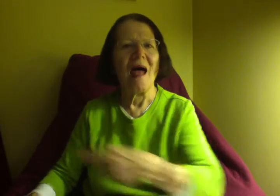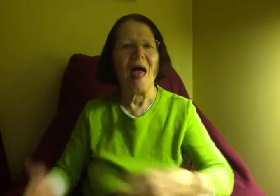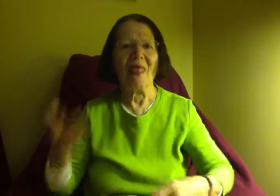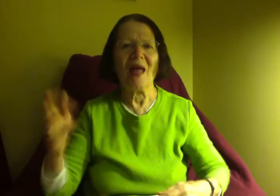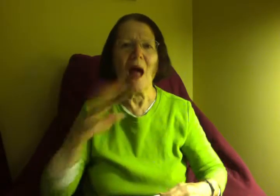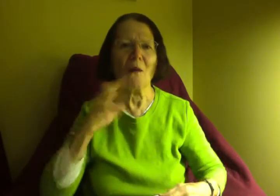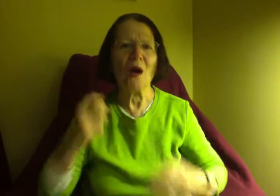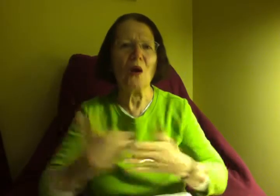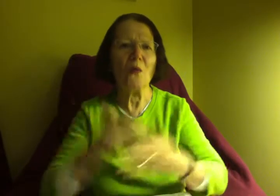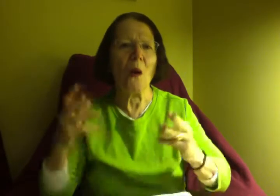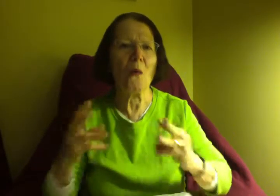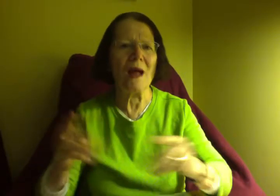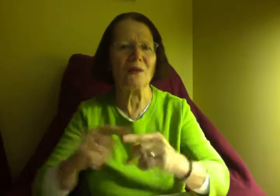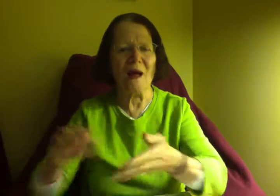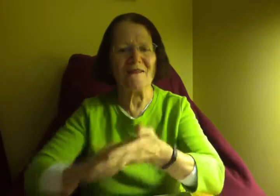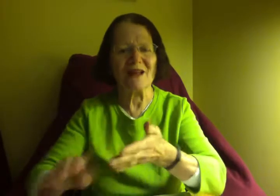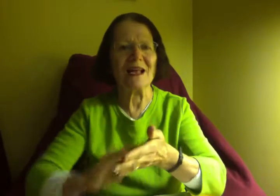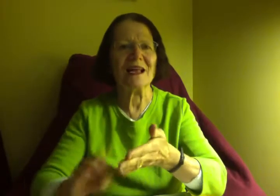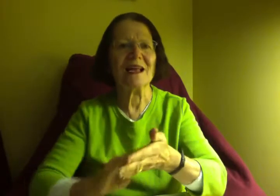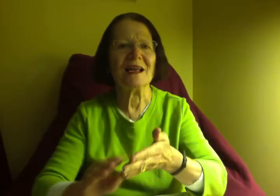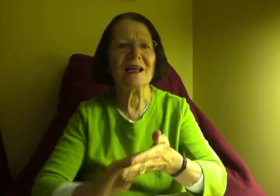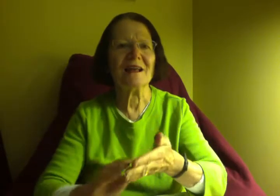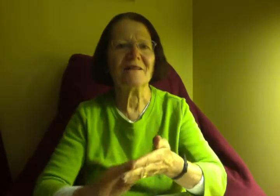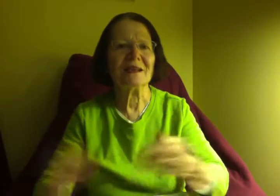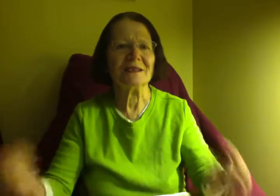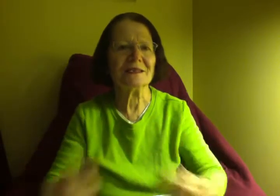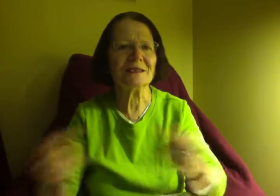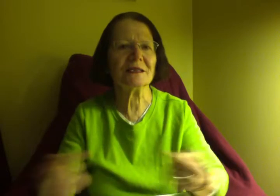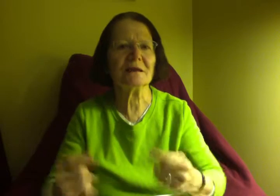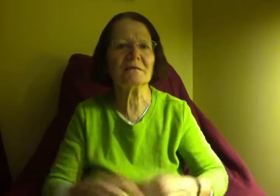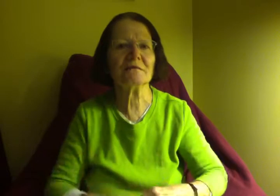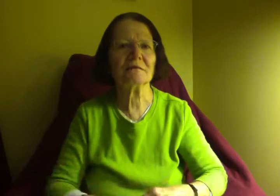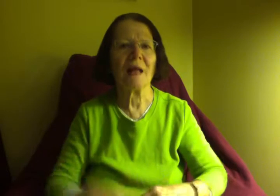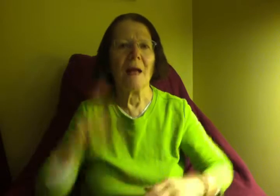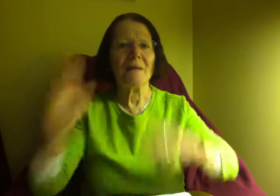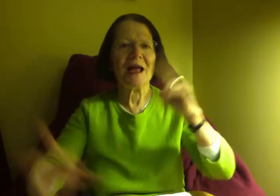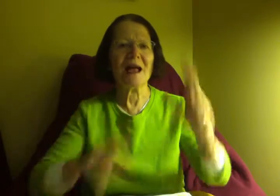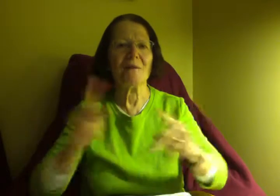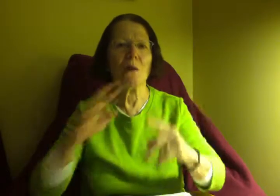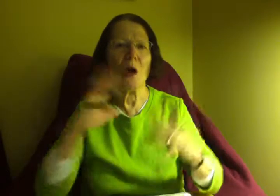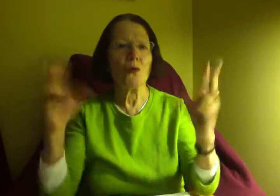I have been in since